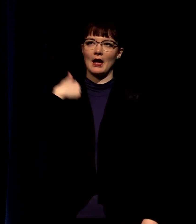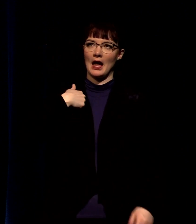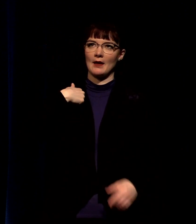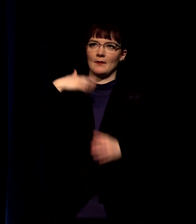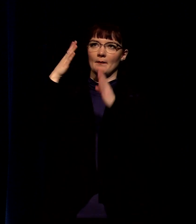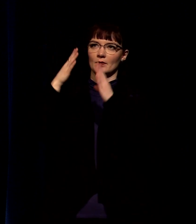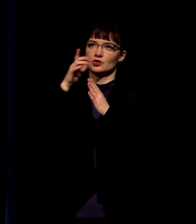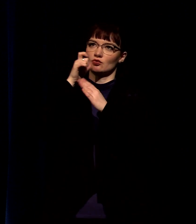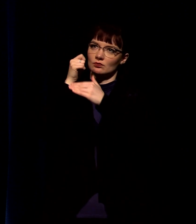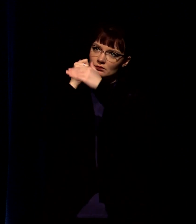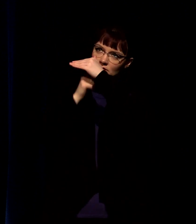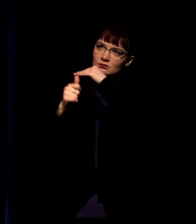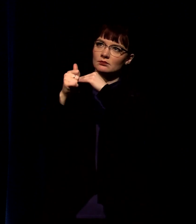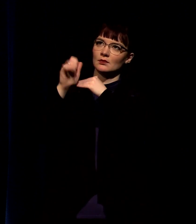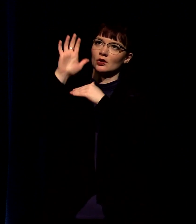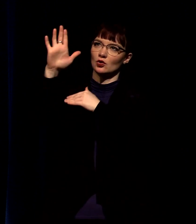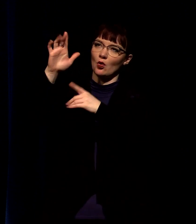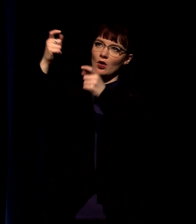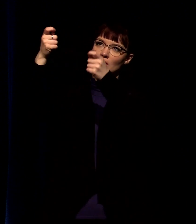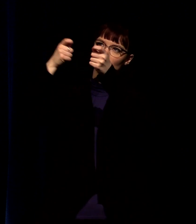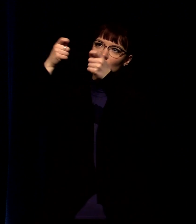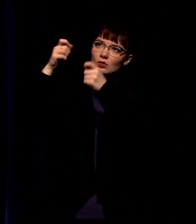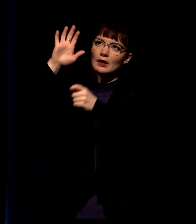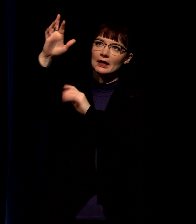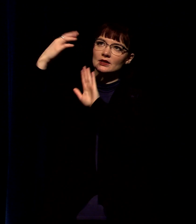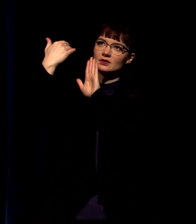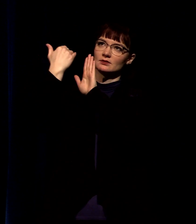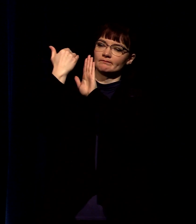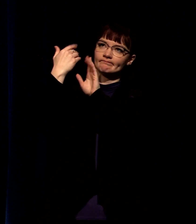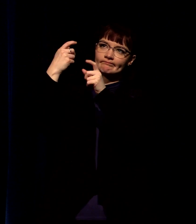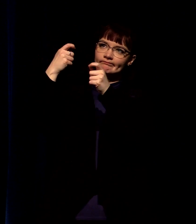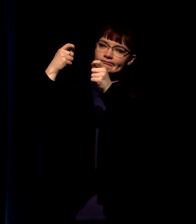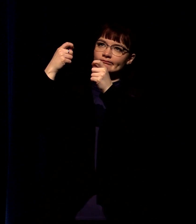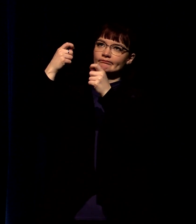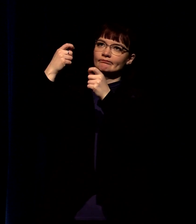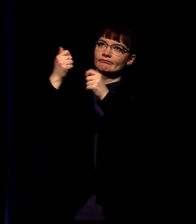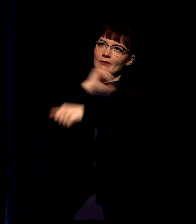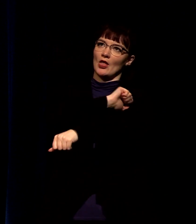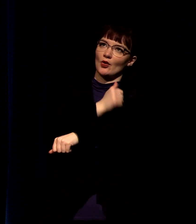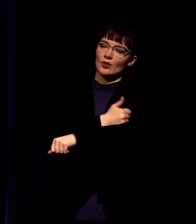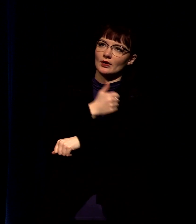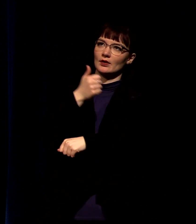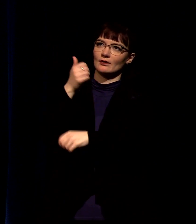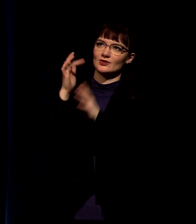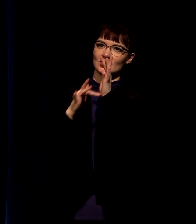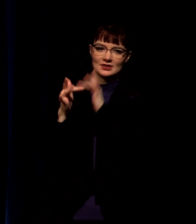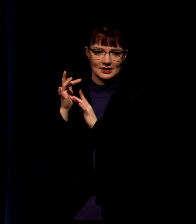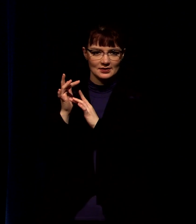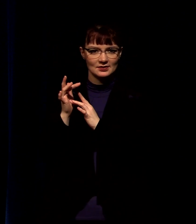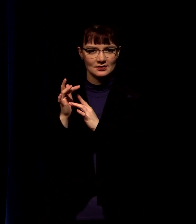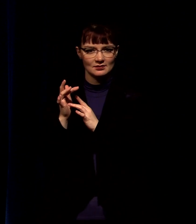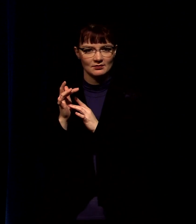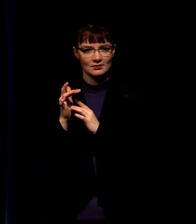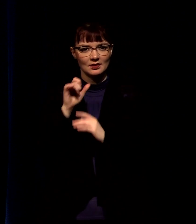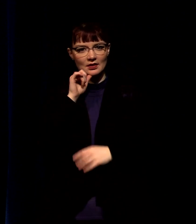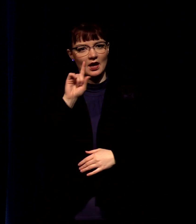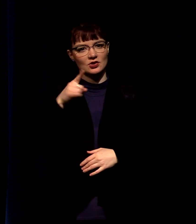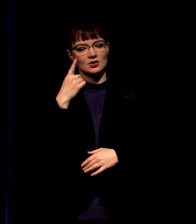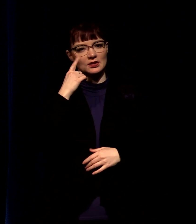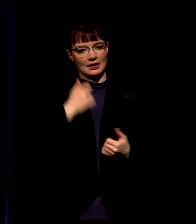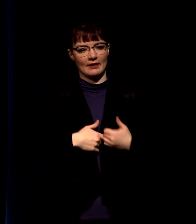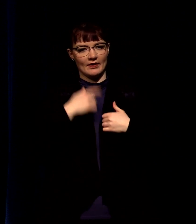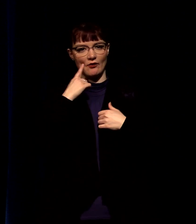come under the rule in the reign in the unity of jesus we're for that unity not always fighting for the uniformity